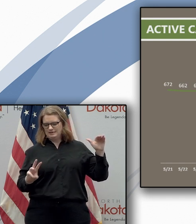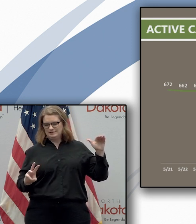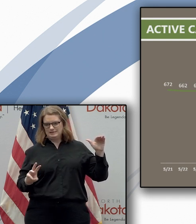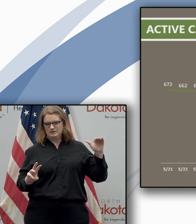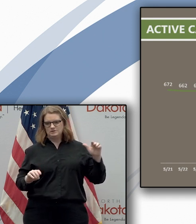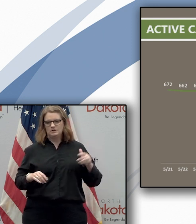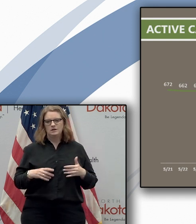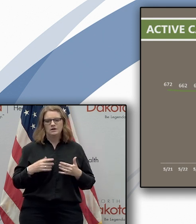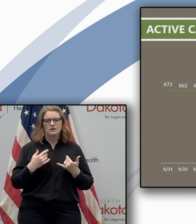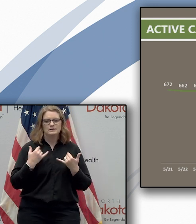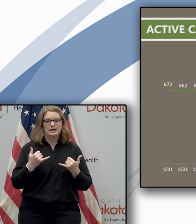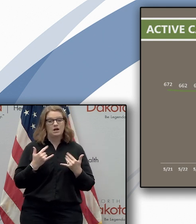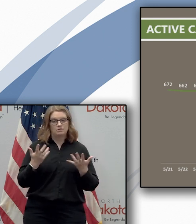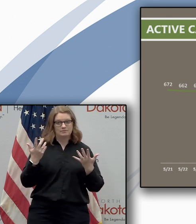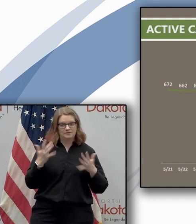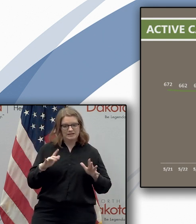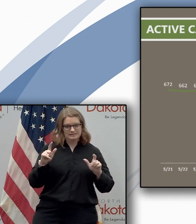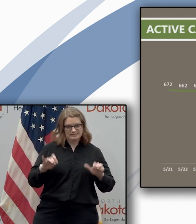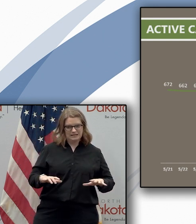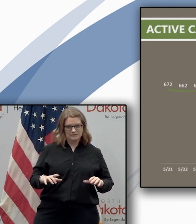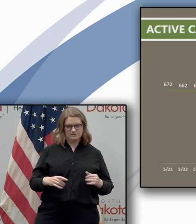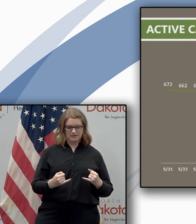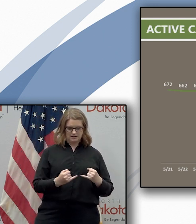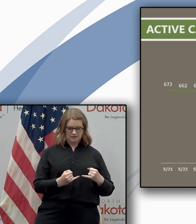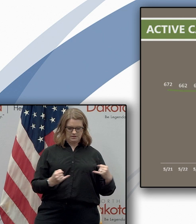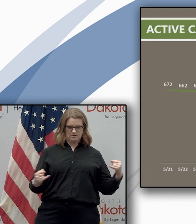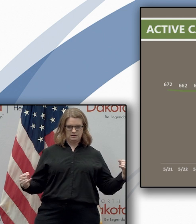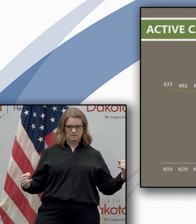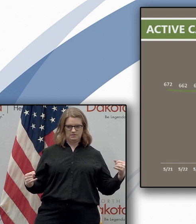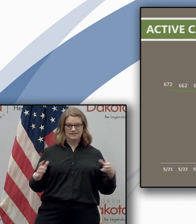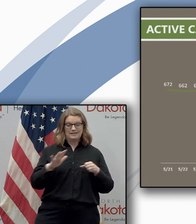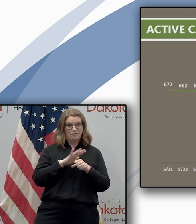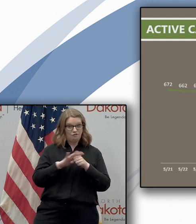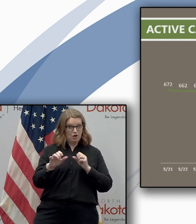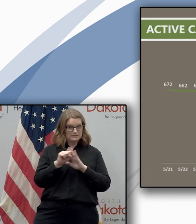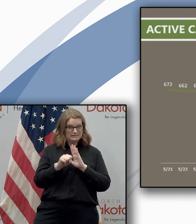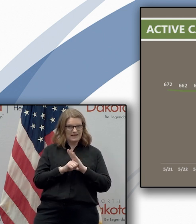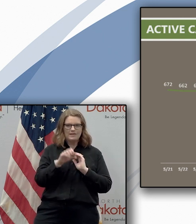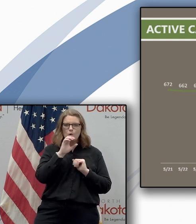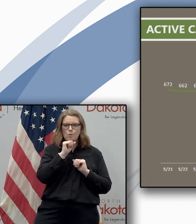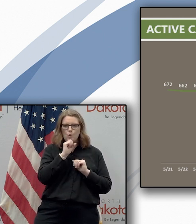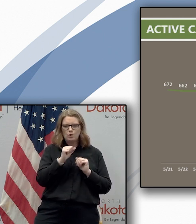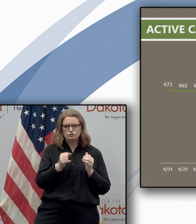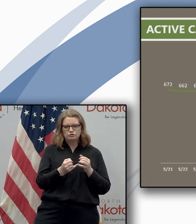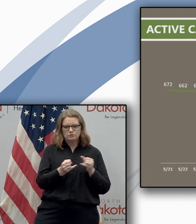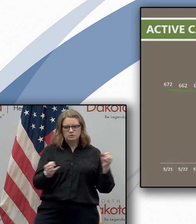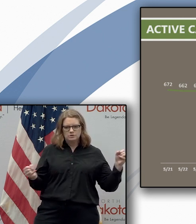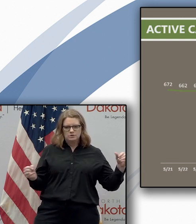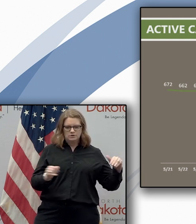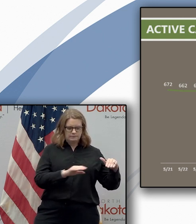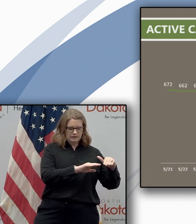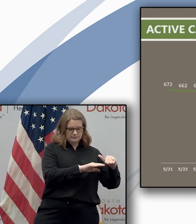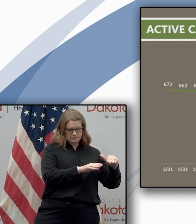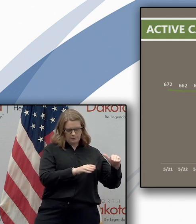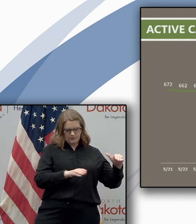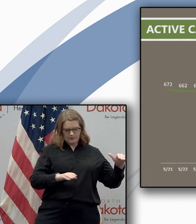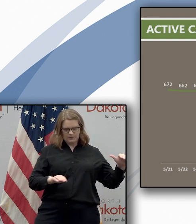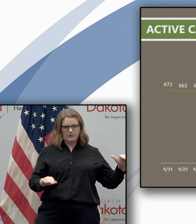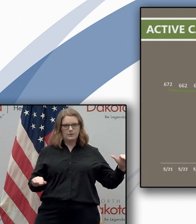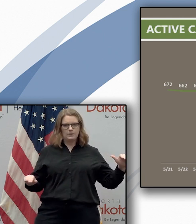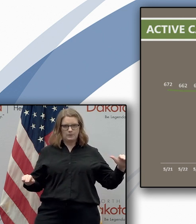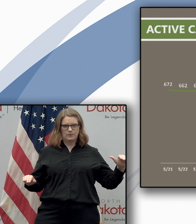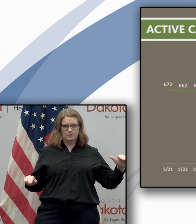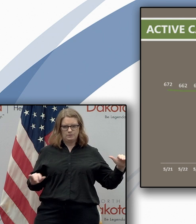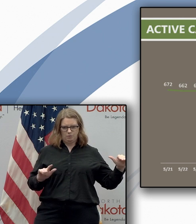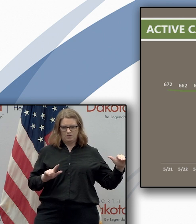of completed tests uh again the bottom line represents the entire state uh where again a nice slope uh it's very